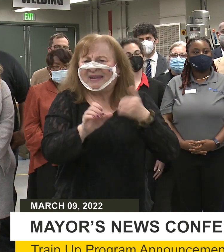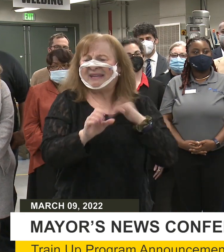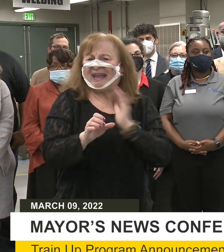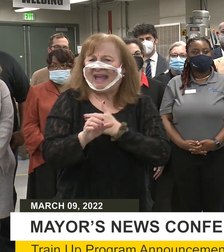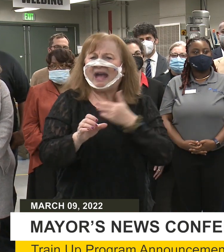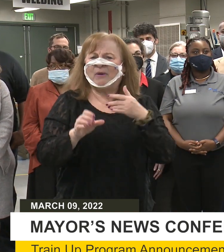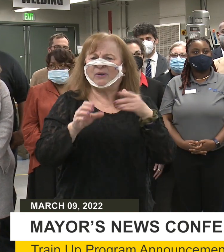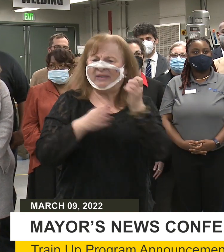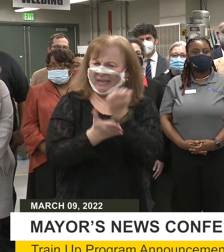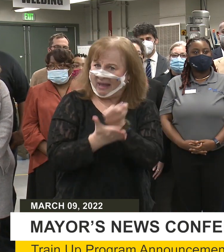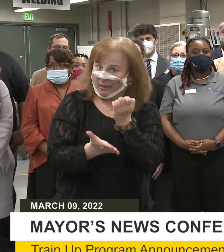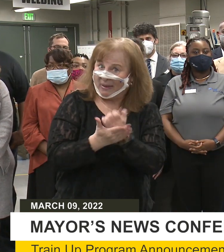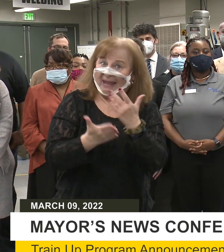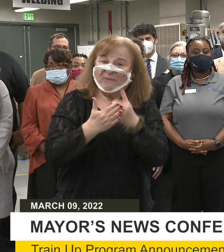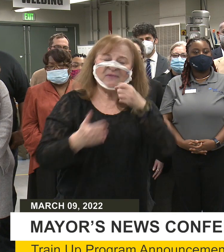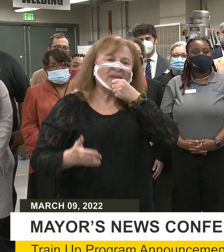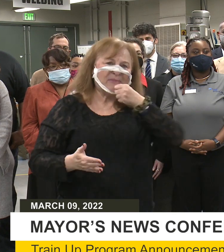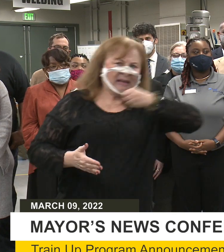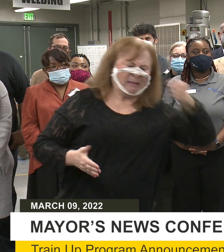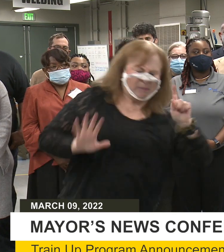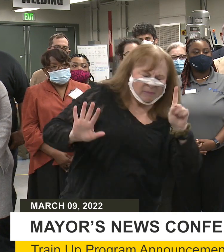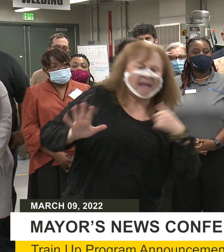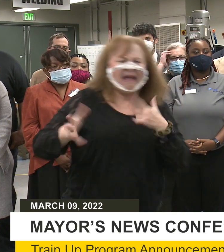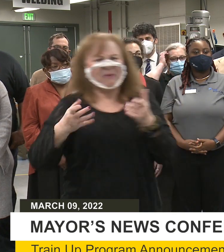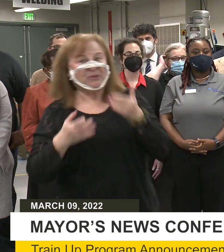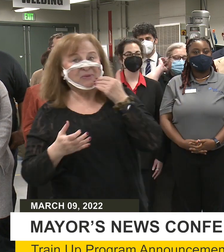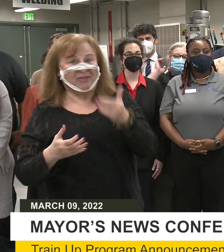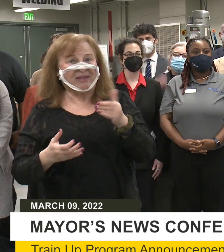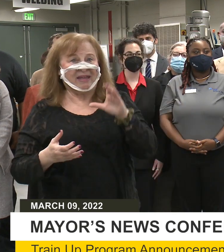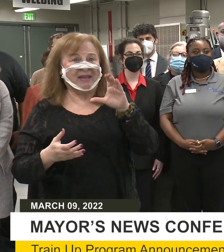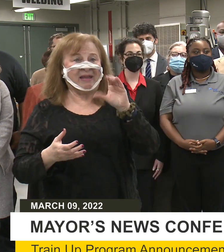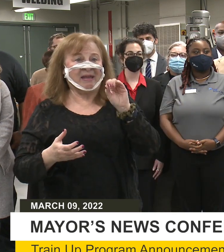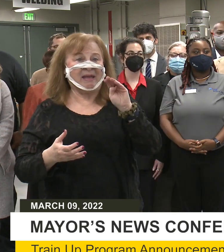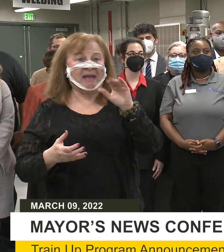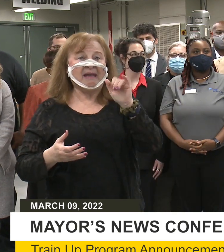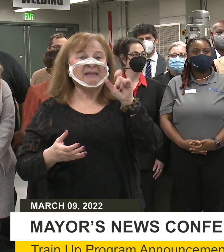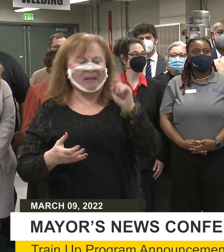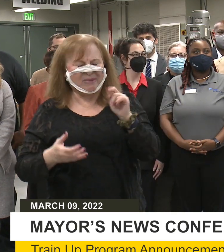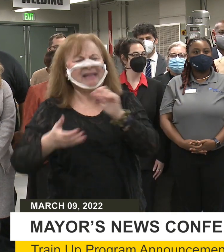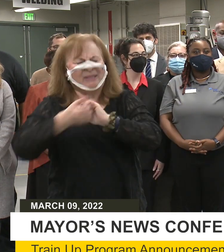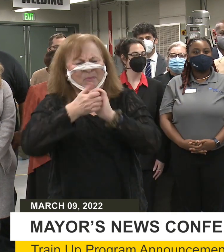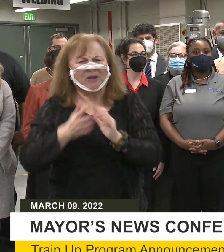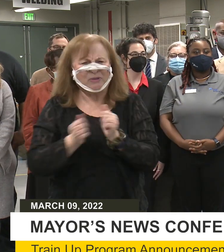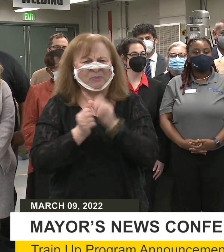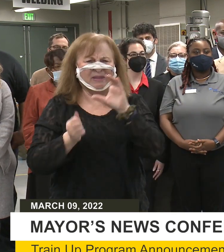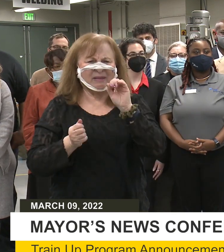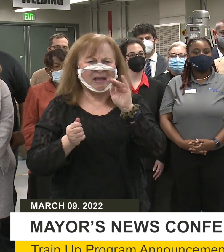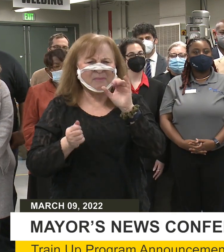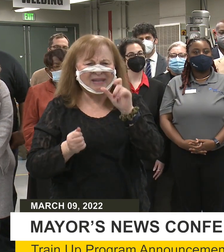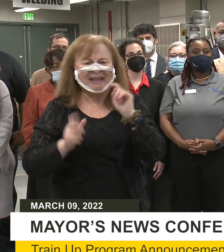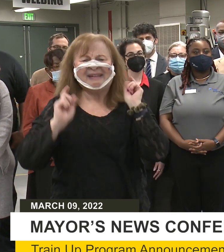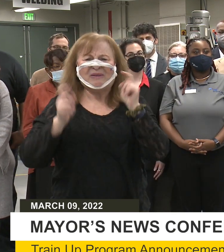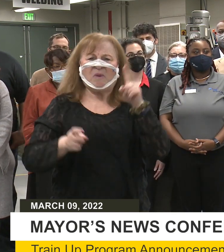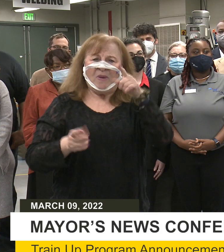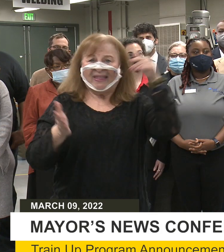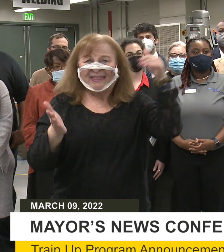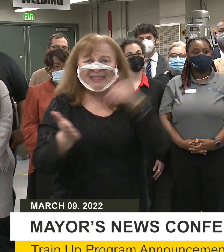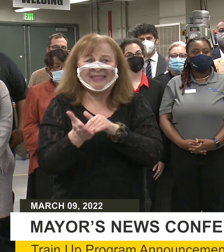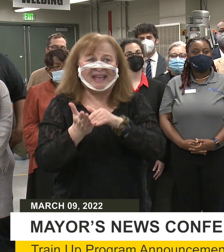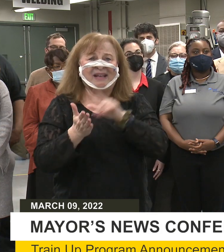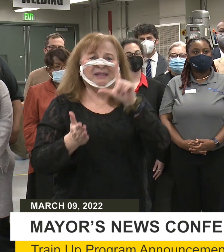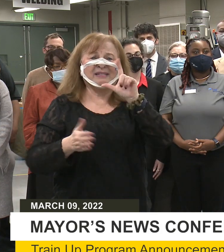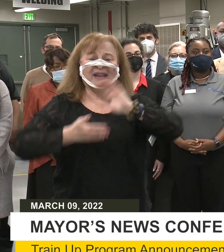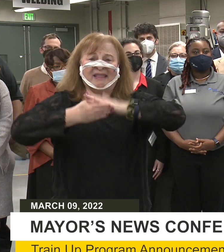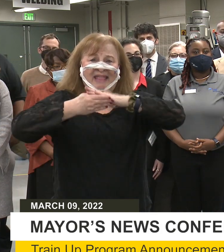our economy. And before I pass the mic, I also want to thank Comcast, our partners from Comcast, for donating 1,000